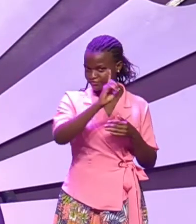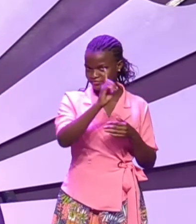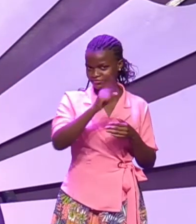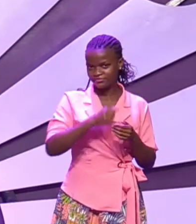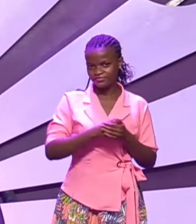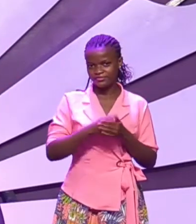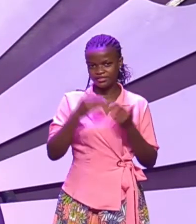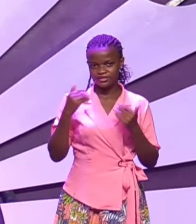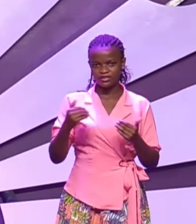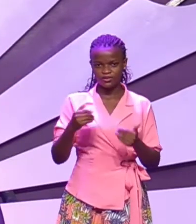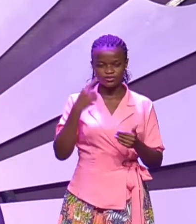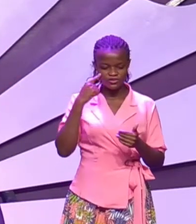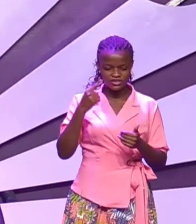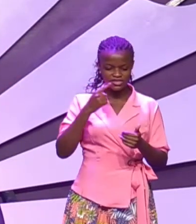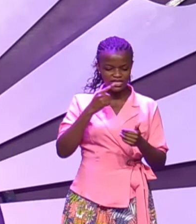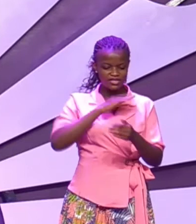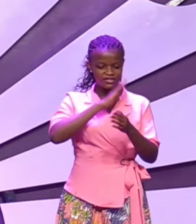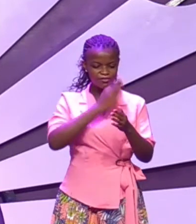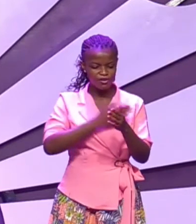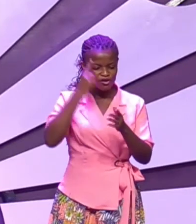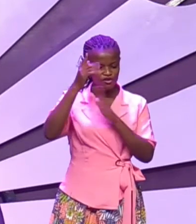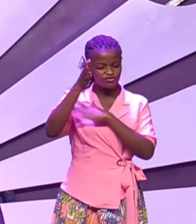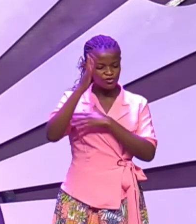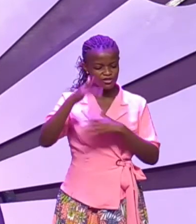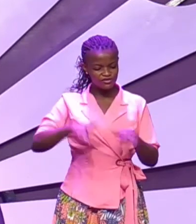and you sense the power of God in the building